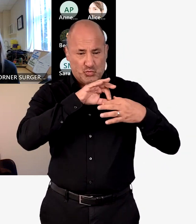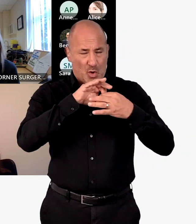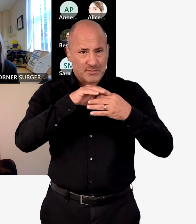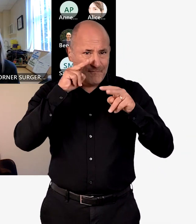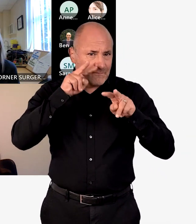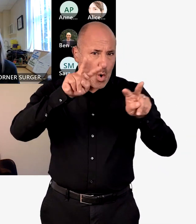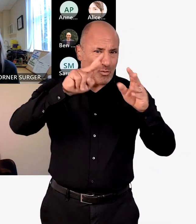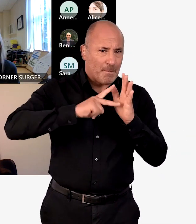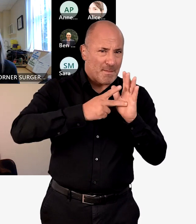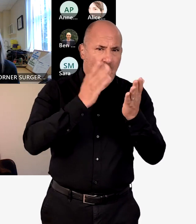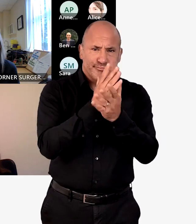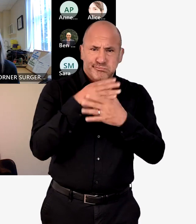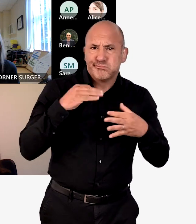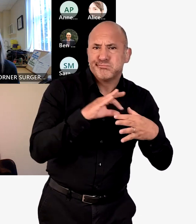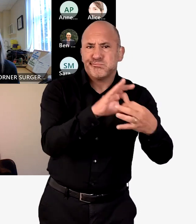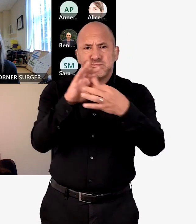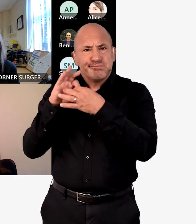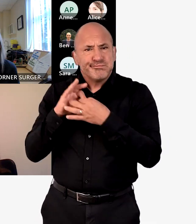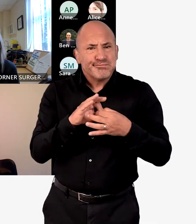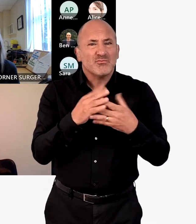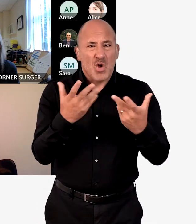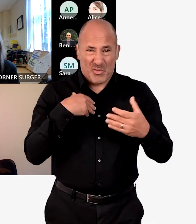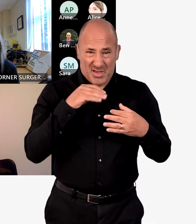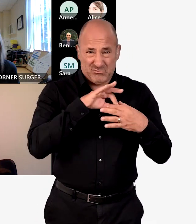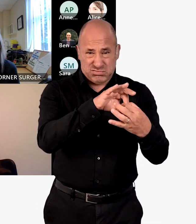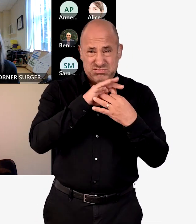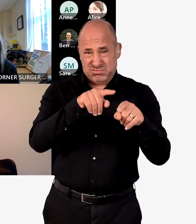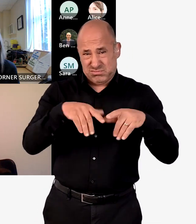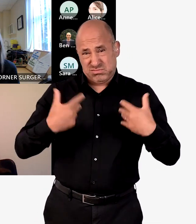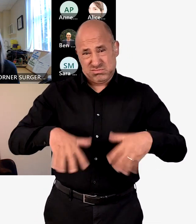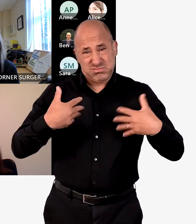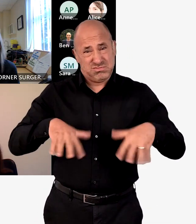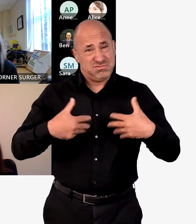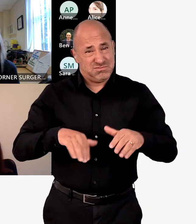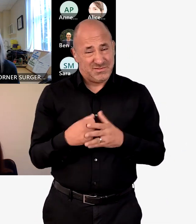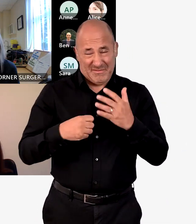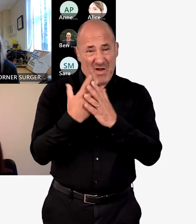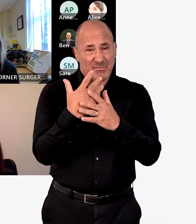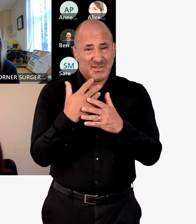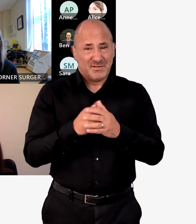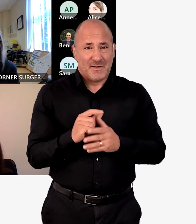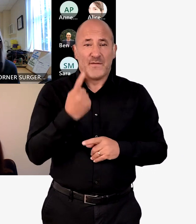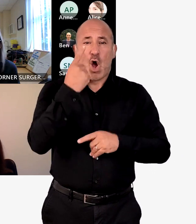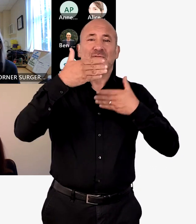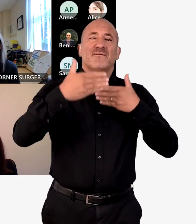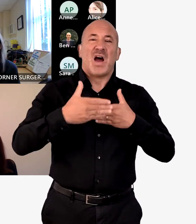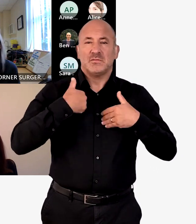So we wanted to make sure that the Joint Forward Plan was a collaborative plan. And so we have engaged quite extensively in its development.